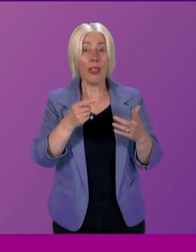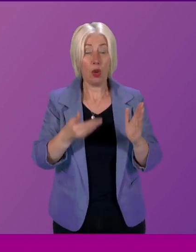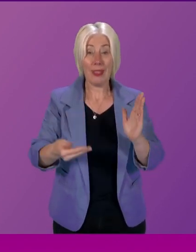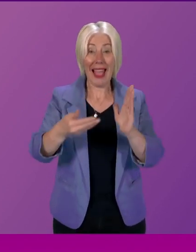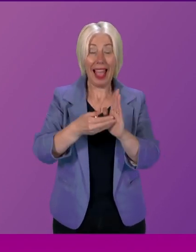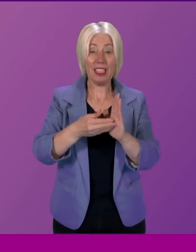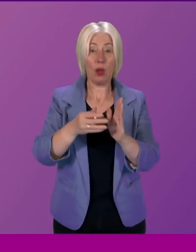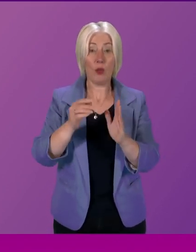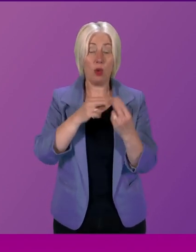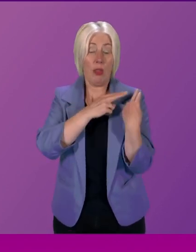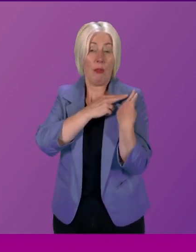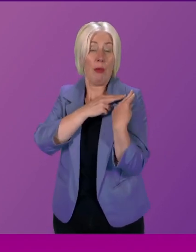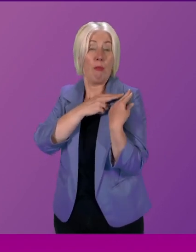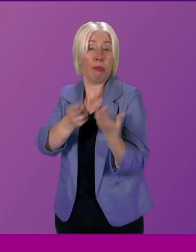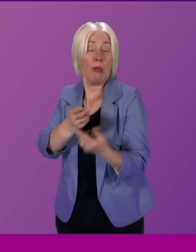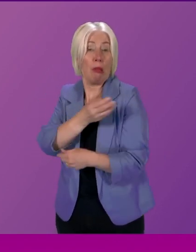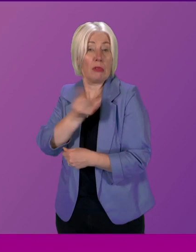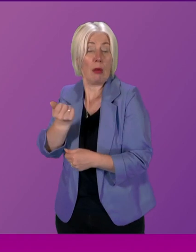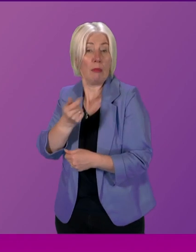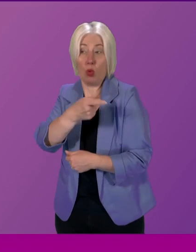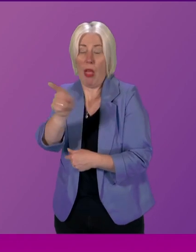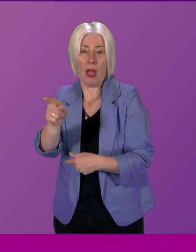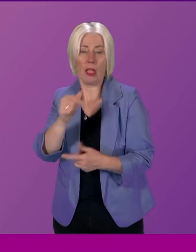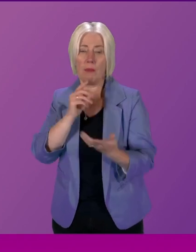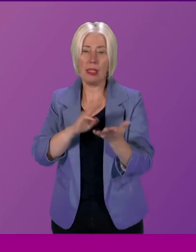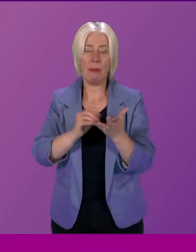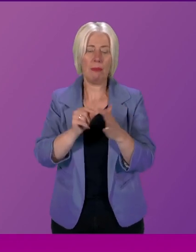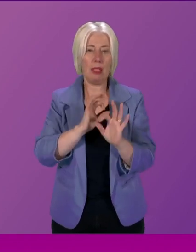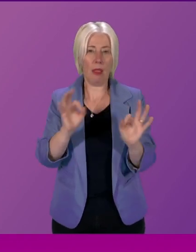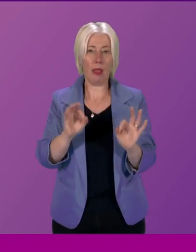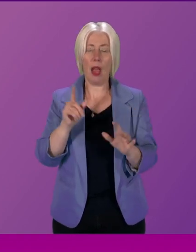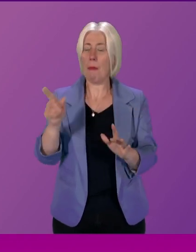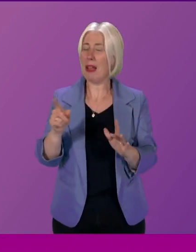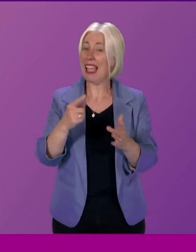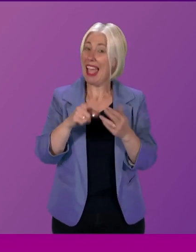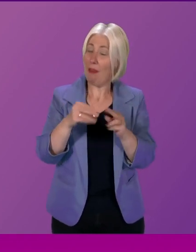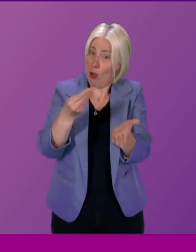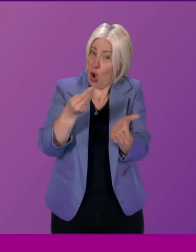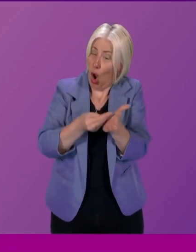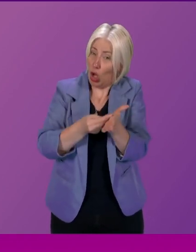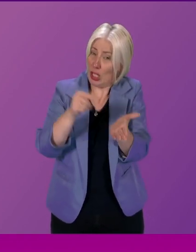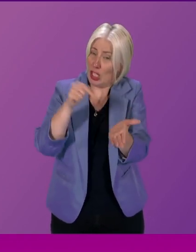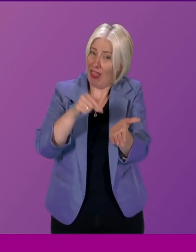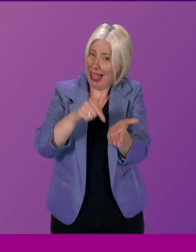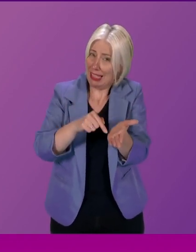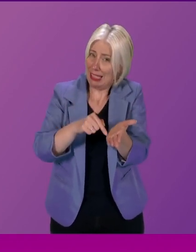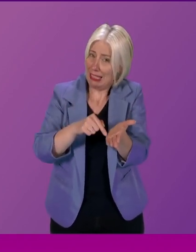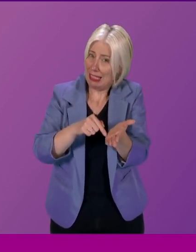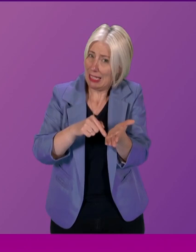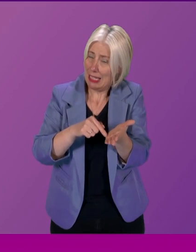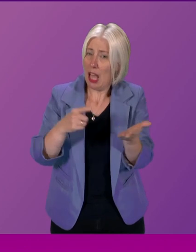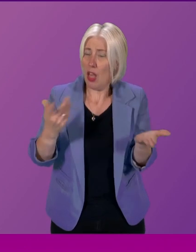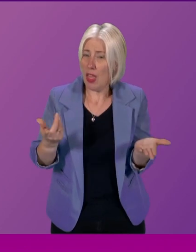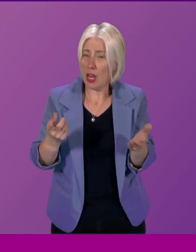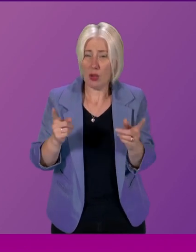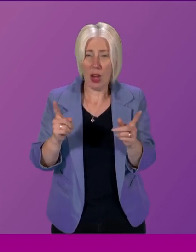accountability and just on Jackson-Carlos point if it's going to cost as much as it is how does that square with what many of us agree is